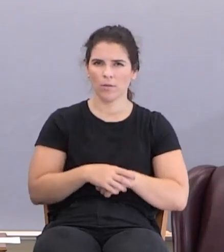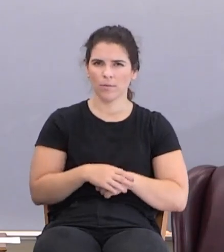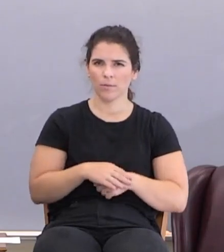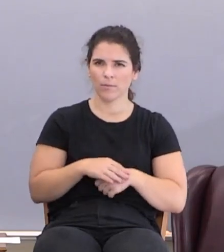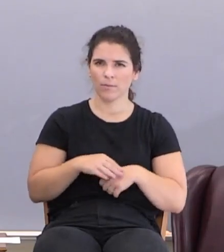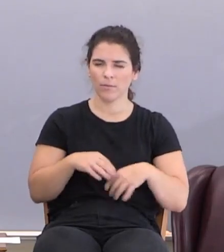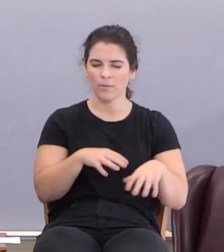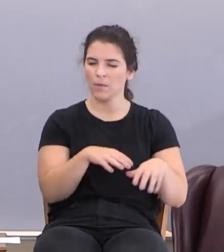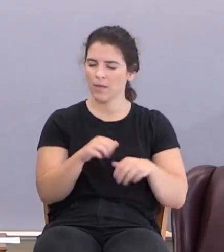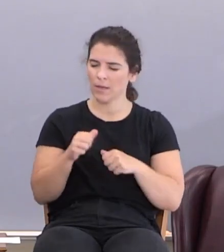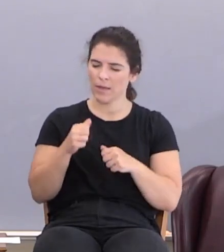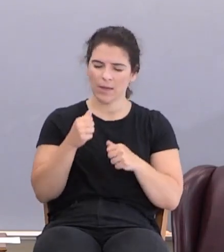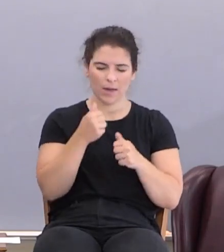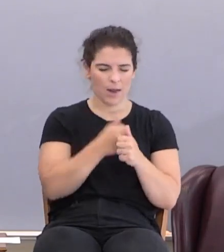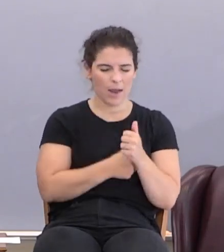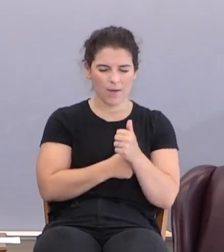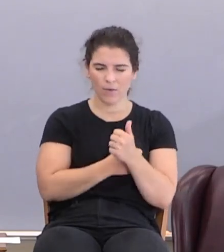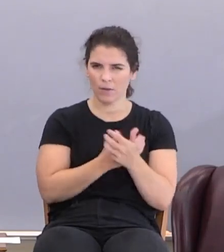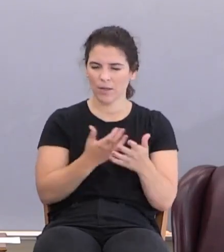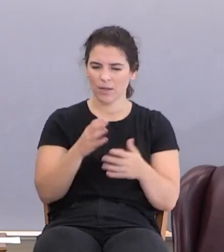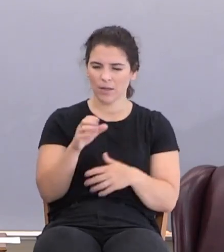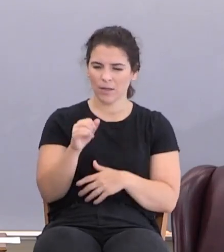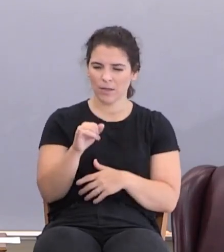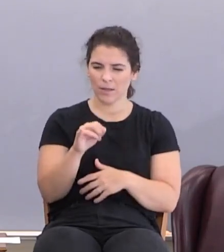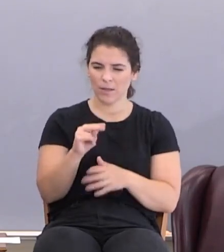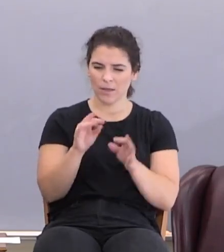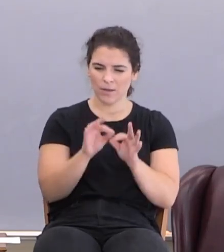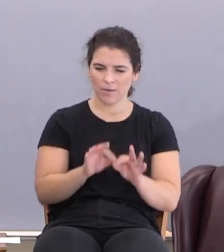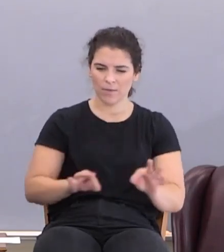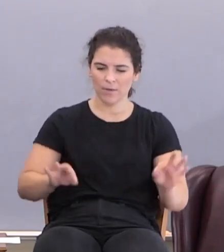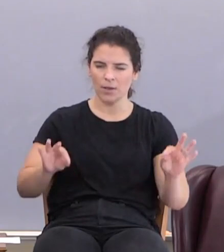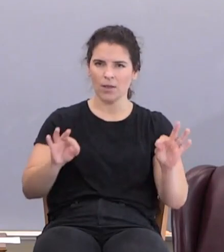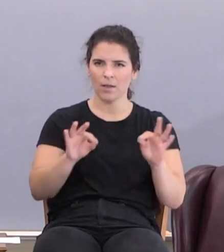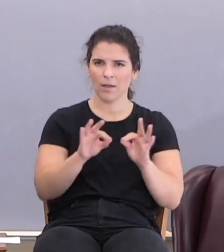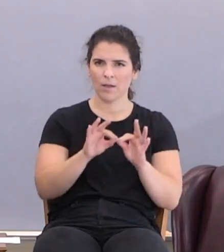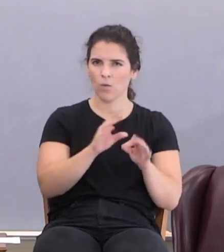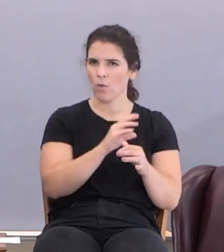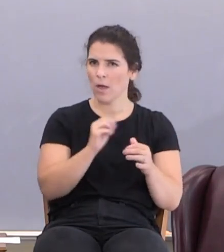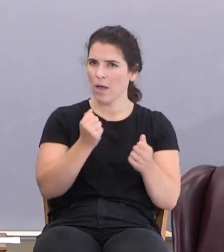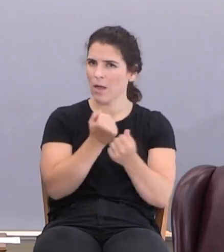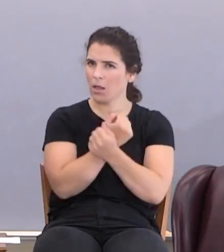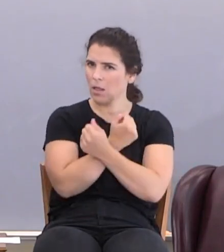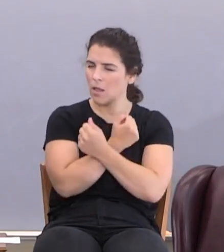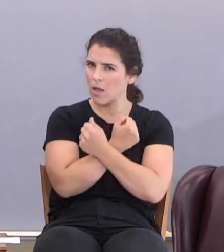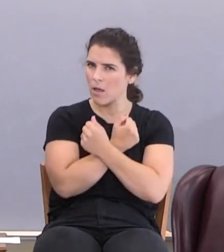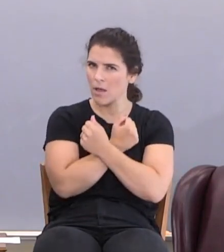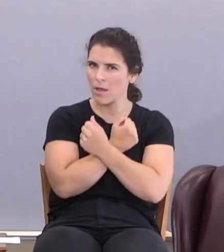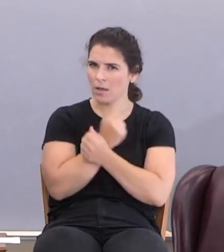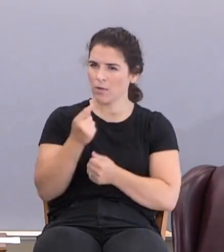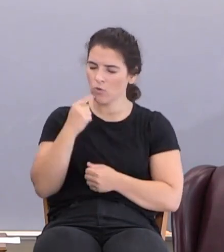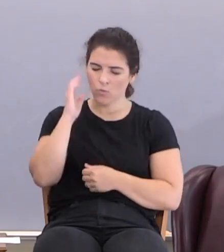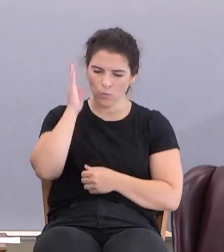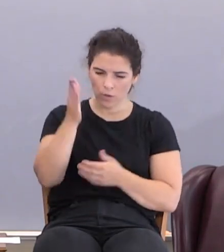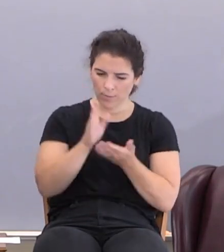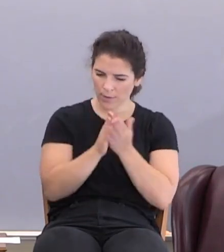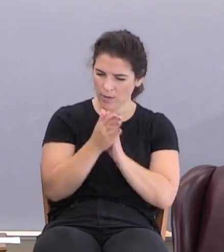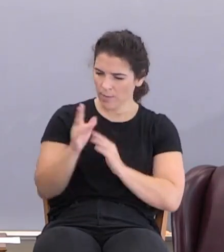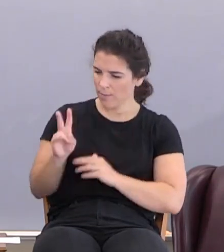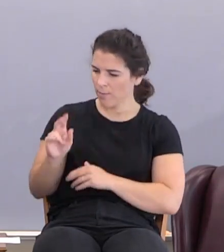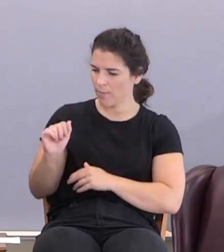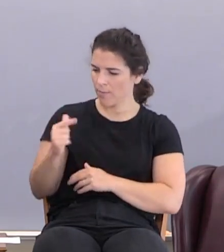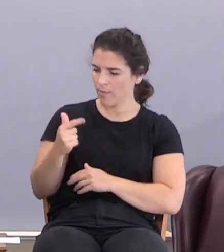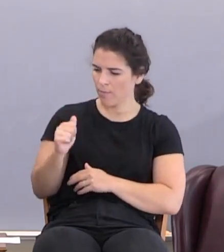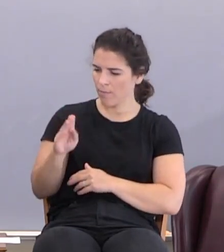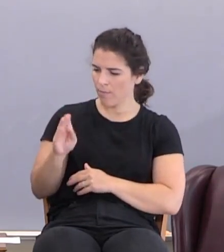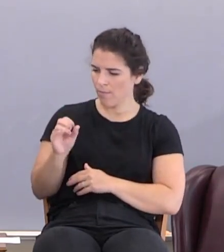He's taken away everything Cain valued and loved. He said, you're going to have a, you're going to be a vagabond. You're to be